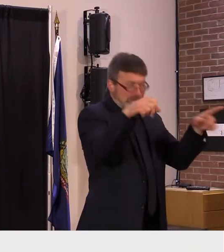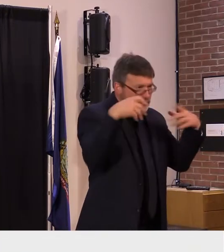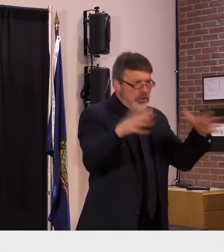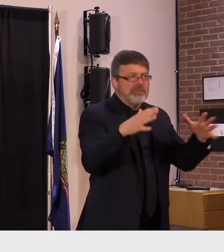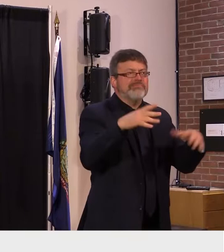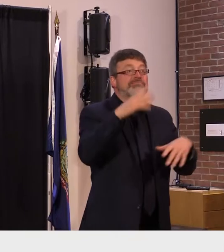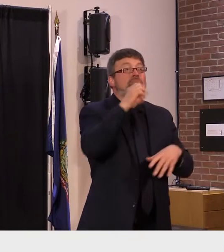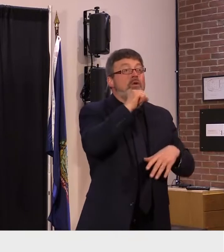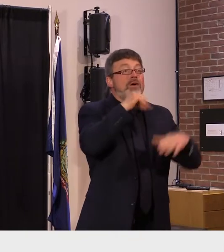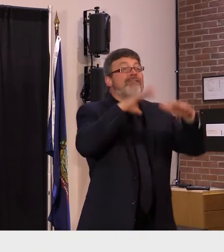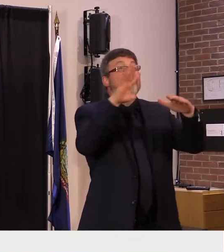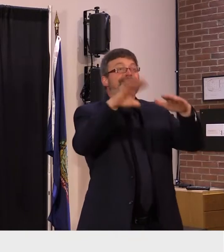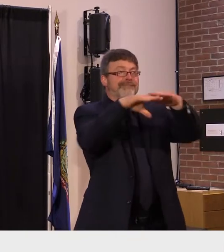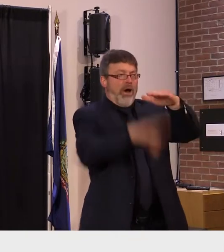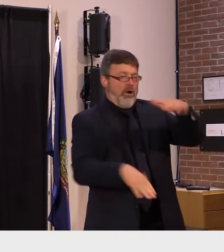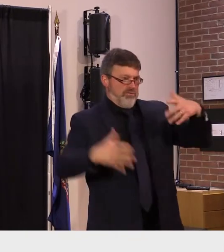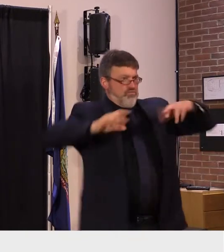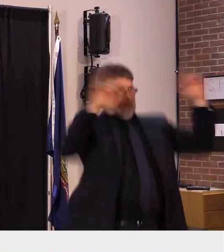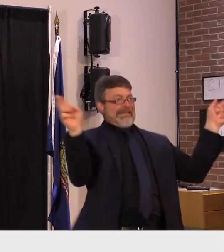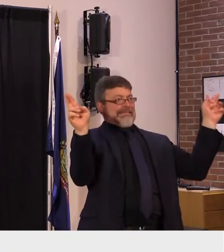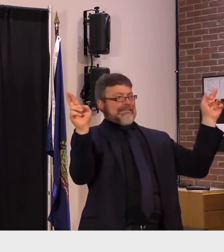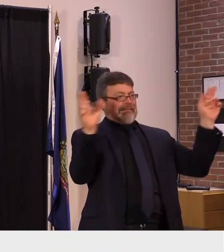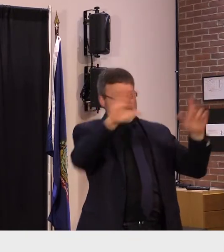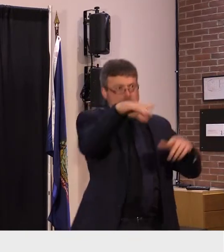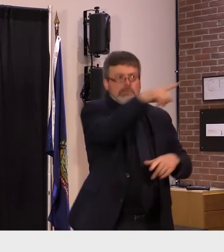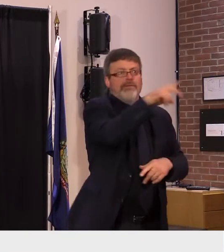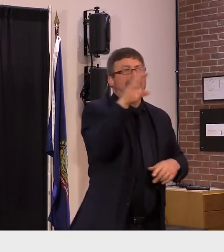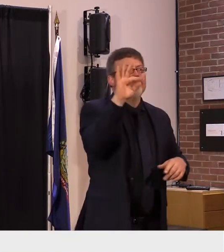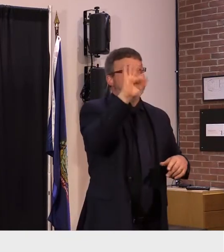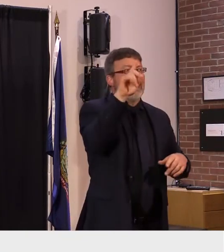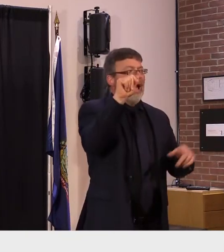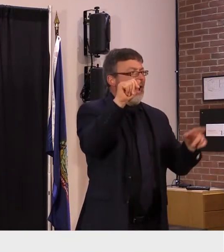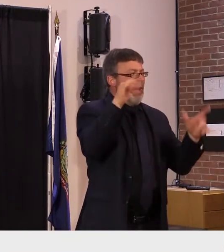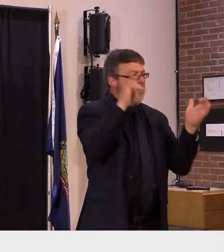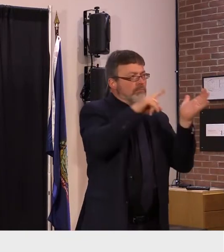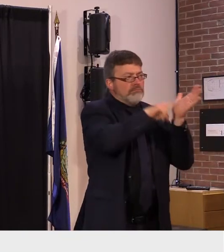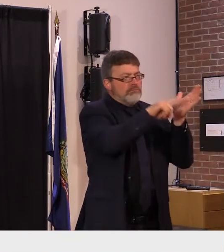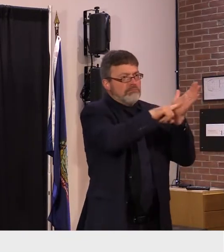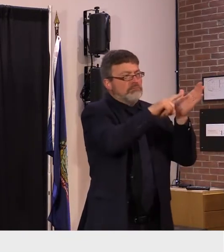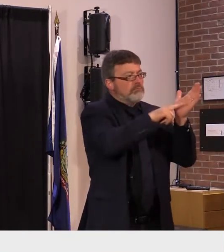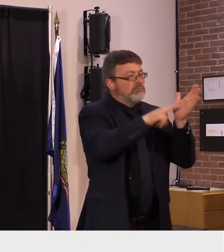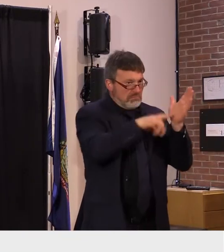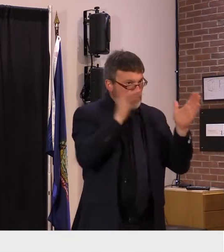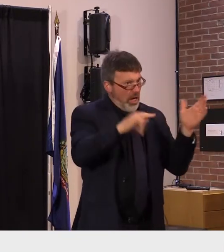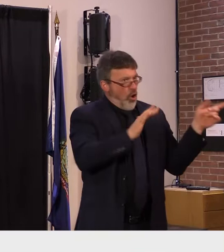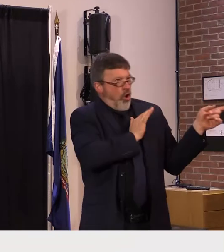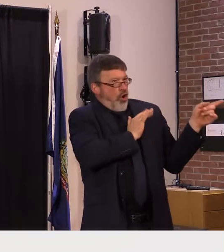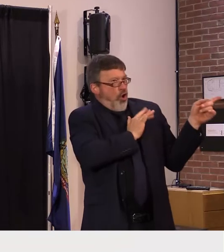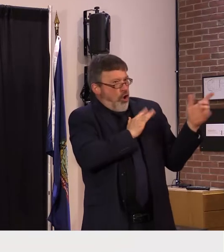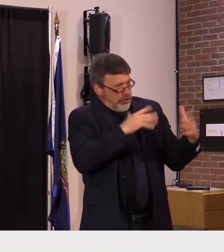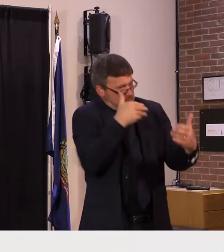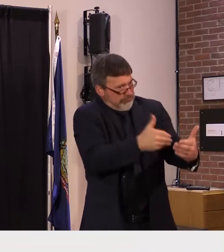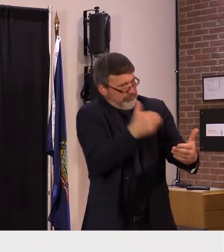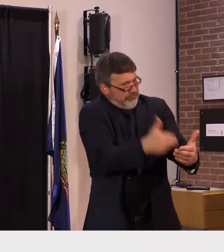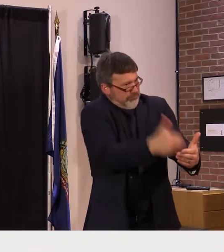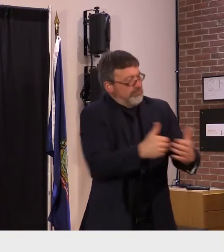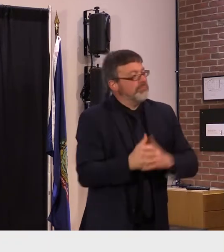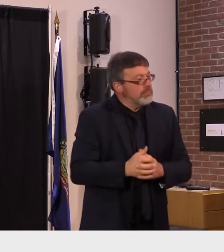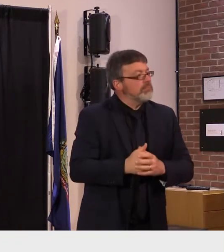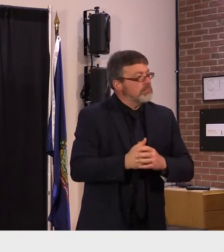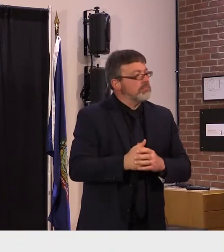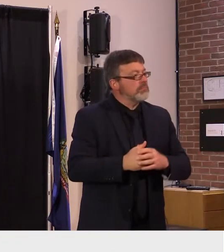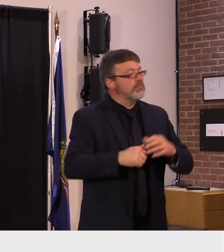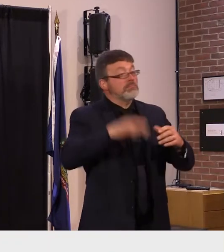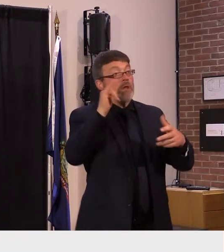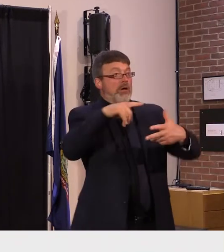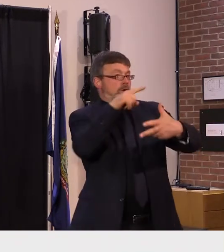group that has been awaiting the availability and protection of a vaccine both pfizer and moderna have submitted data to